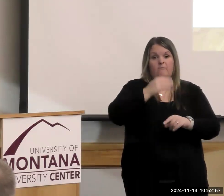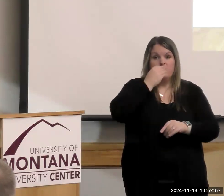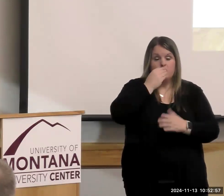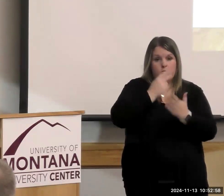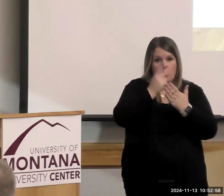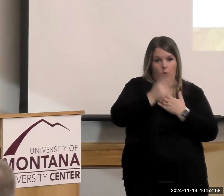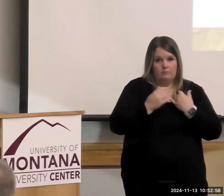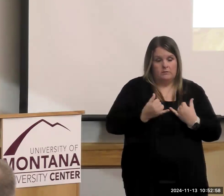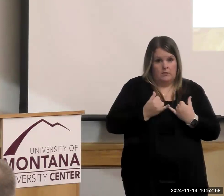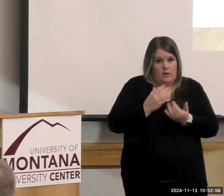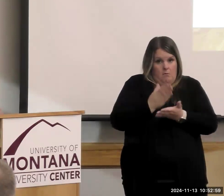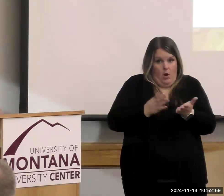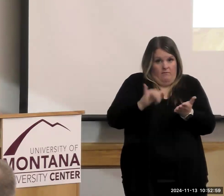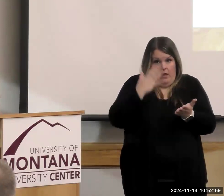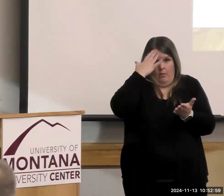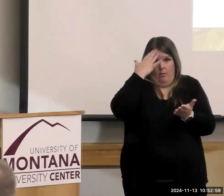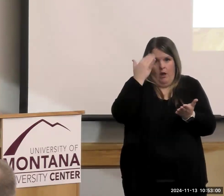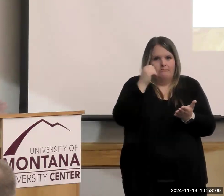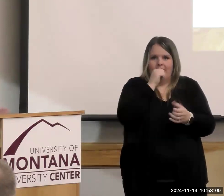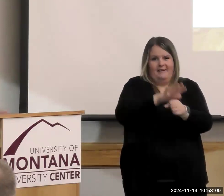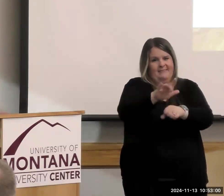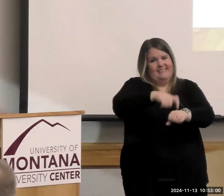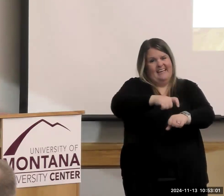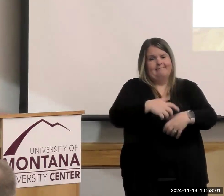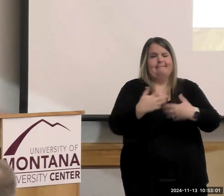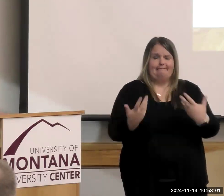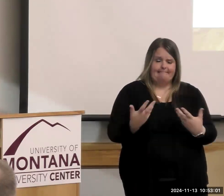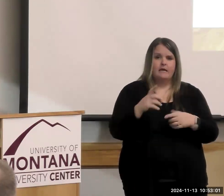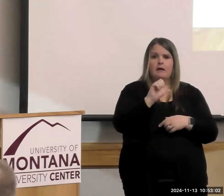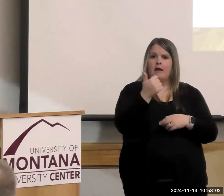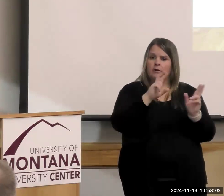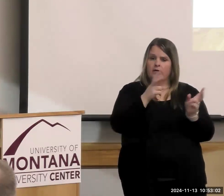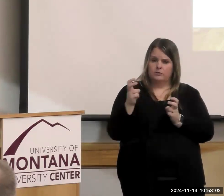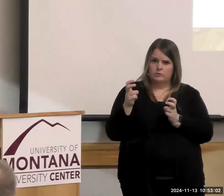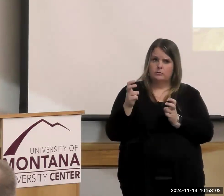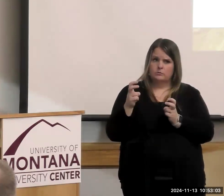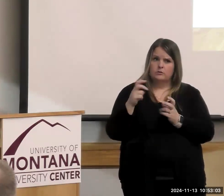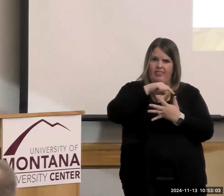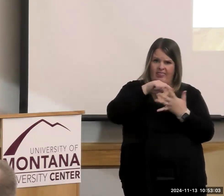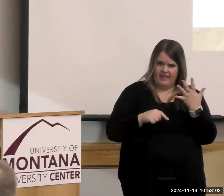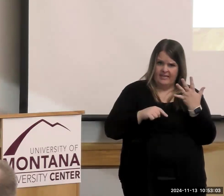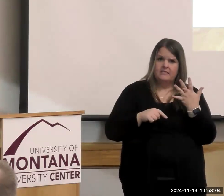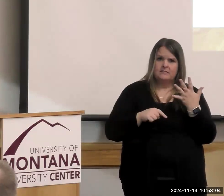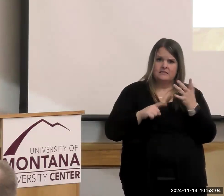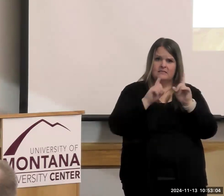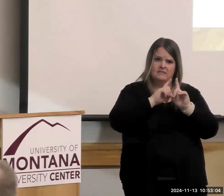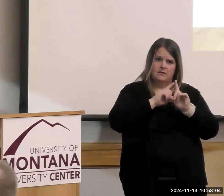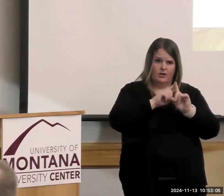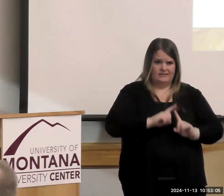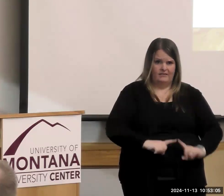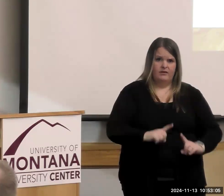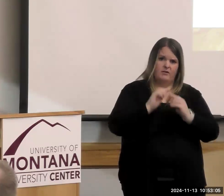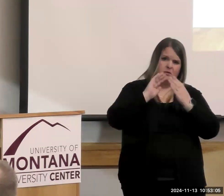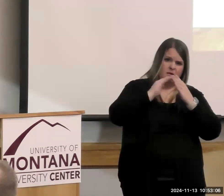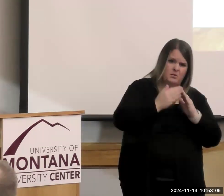And part of that is because we don't have time. But the other issue is that these differ from community